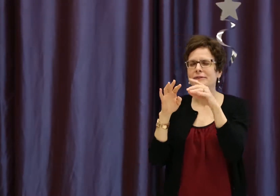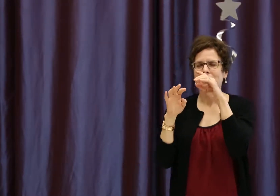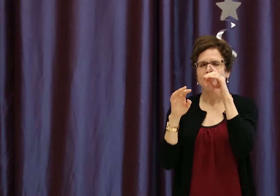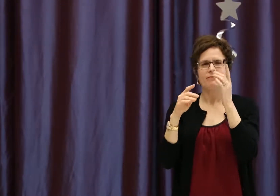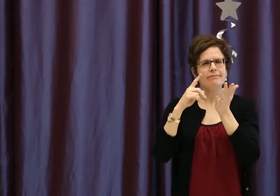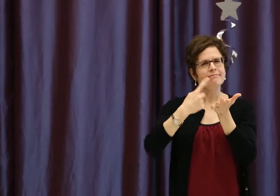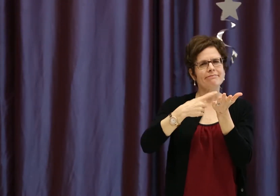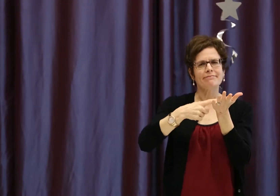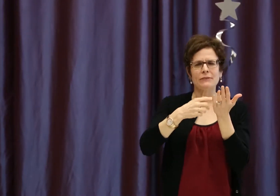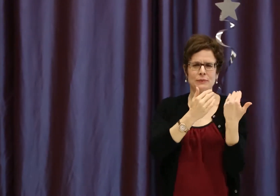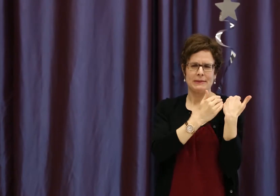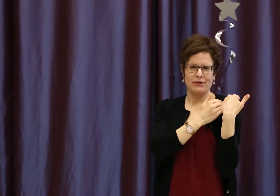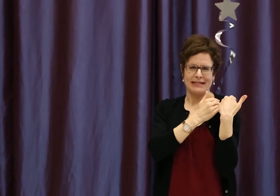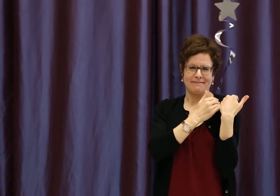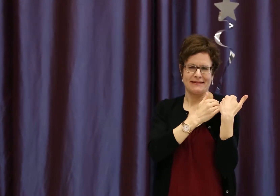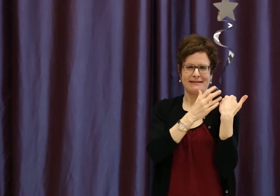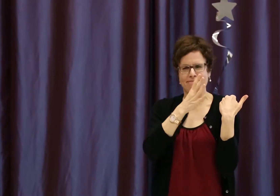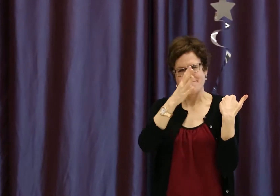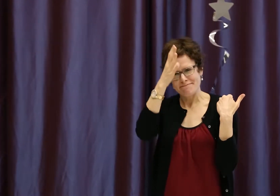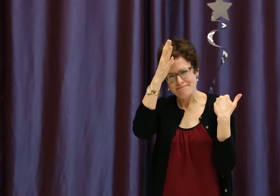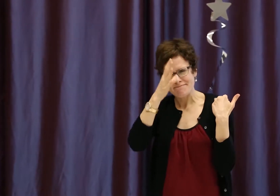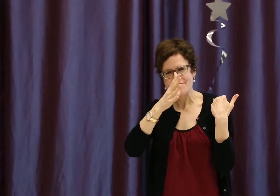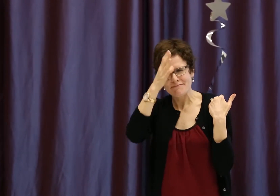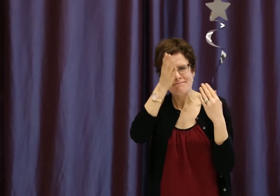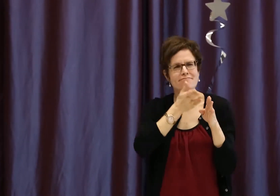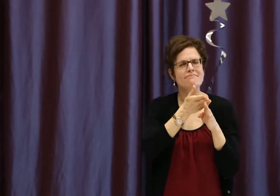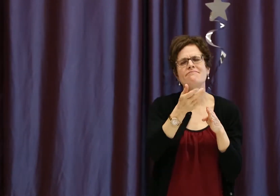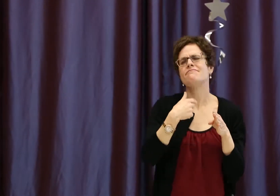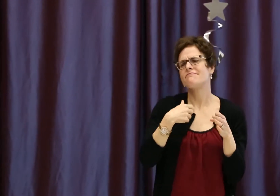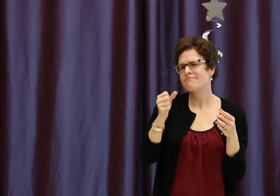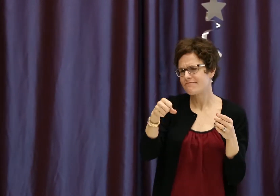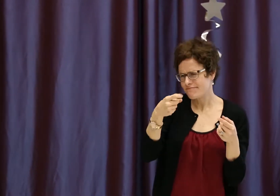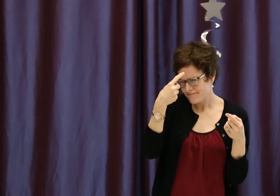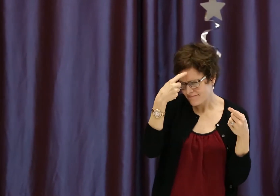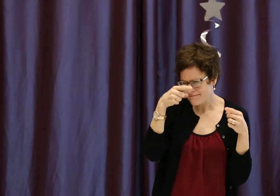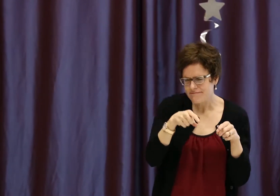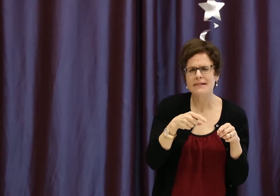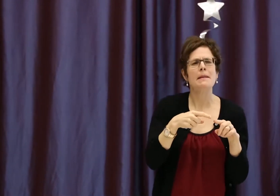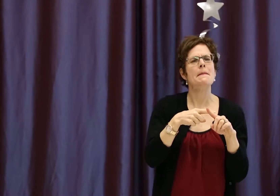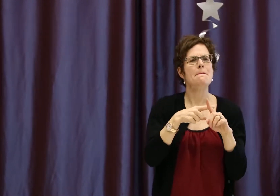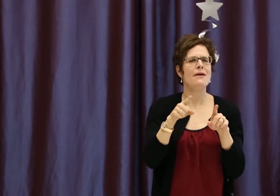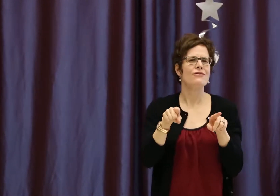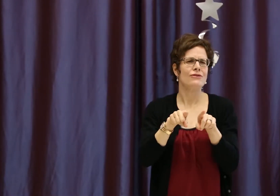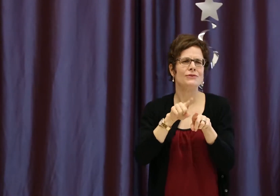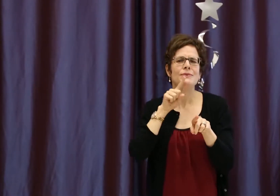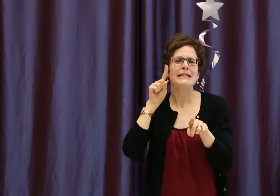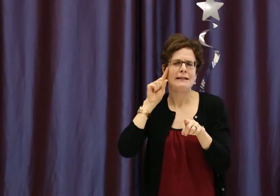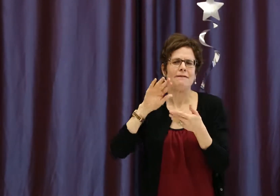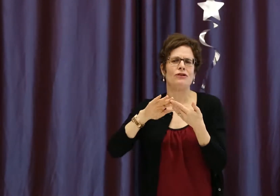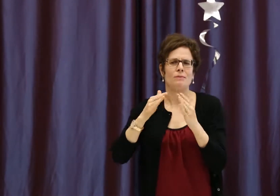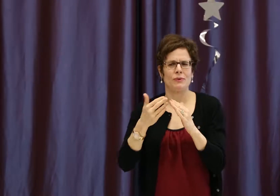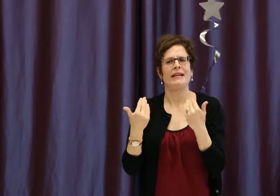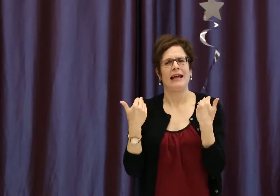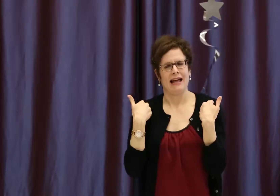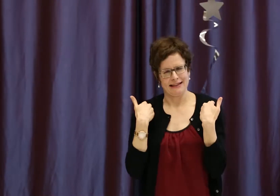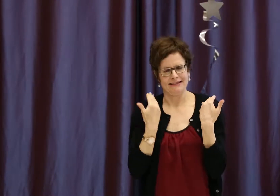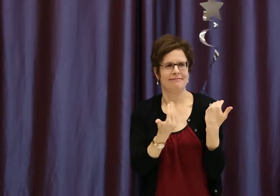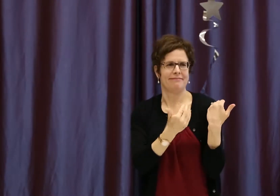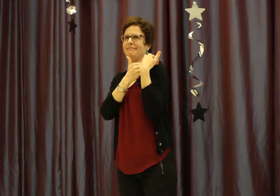Prior to my presentation, Kerin was just discussing about where the responsibility lies, that it lies with parents and the professionals. And I agree, but